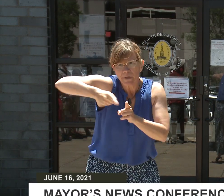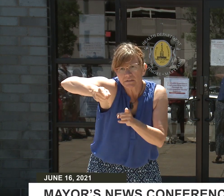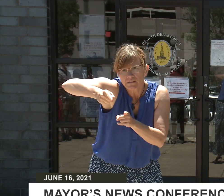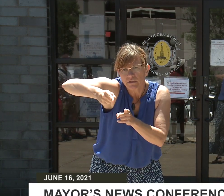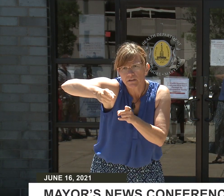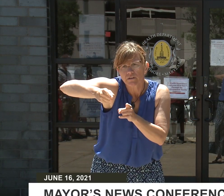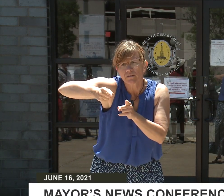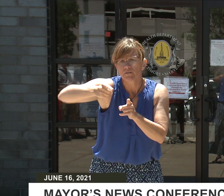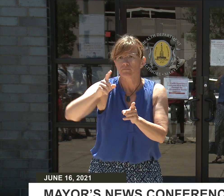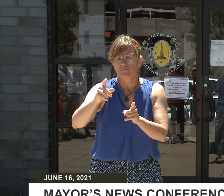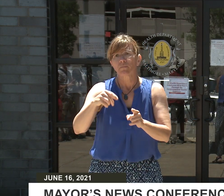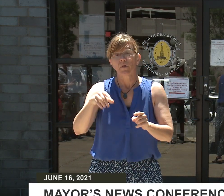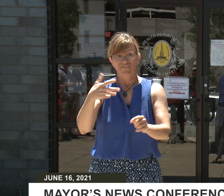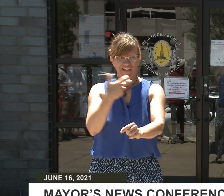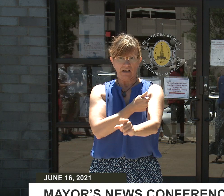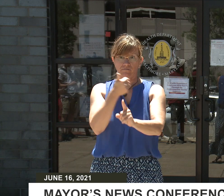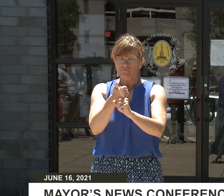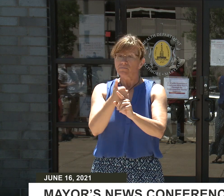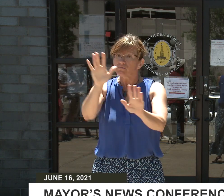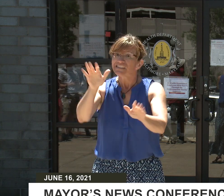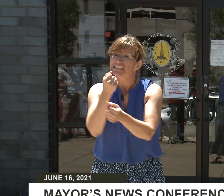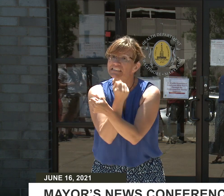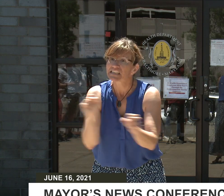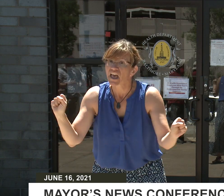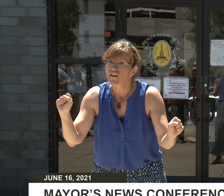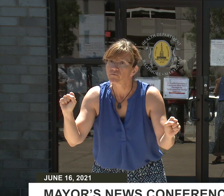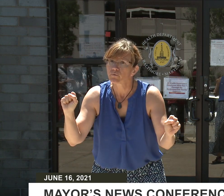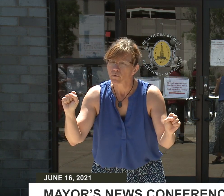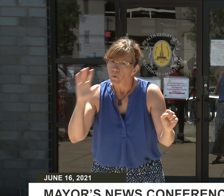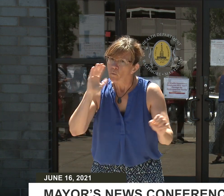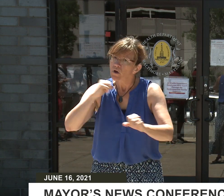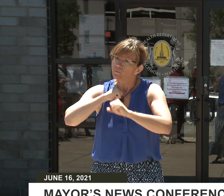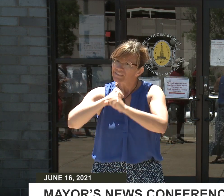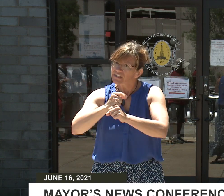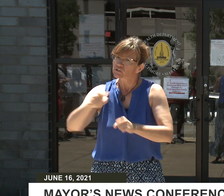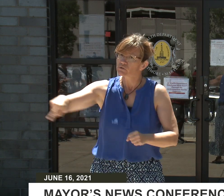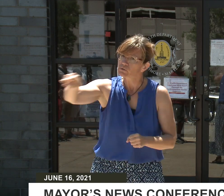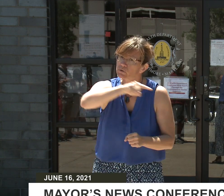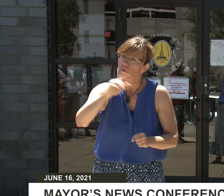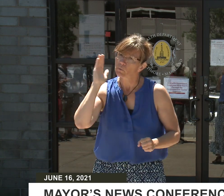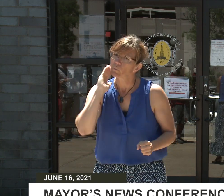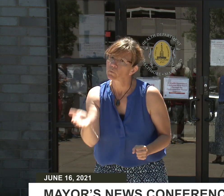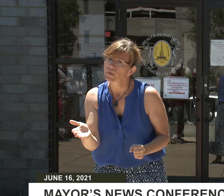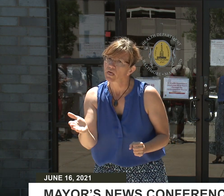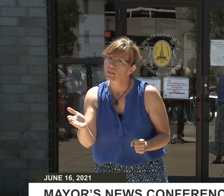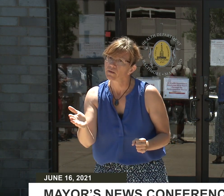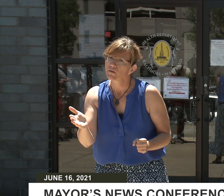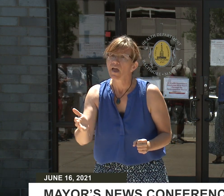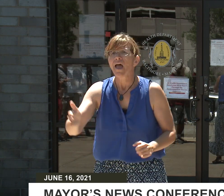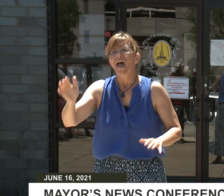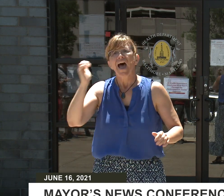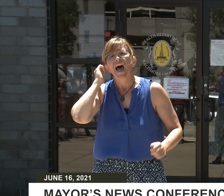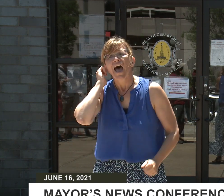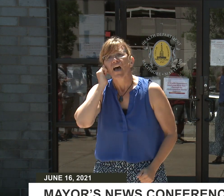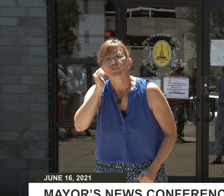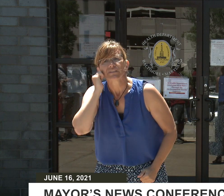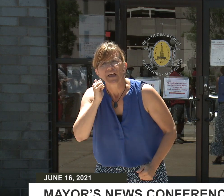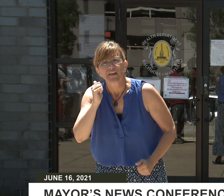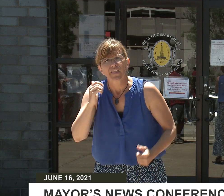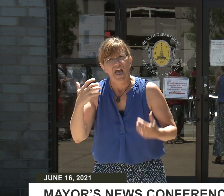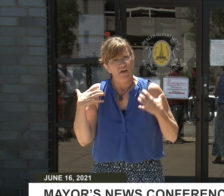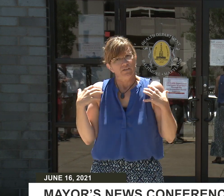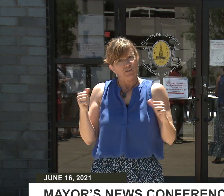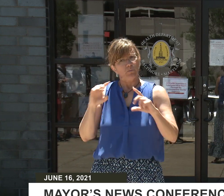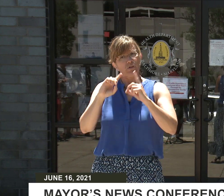protect you from the coronavirus. Almost daily, the health department and our partners are bringing vaccines directly to the communities that